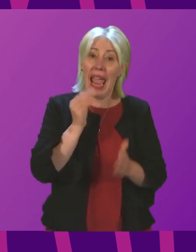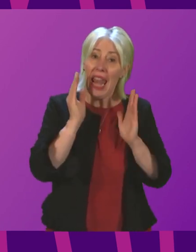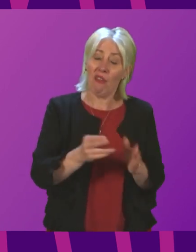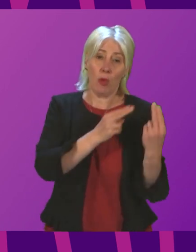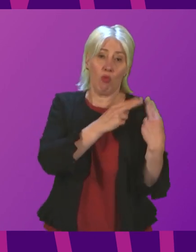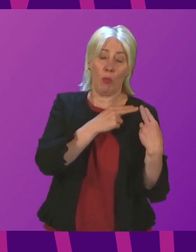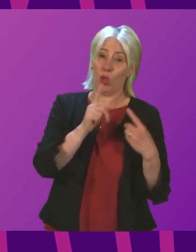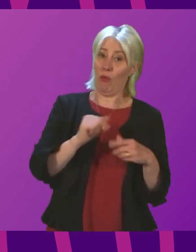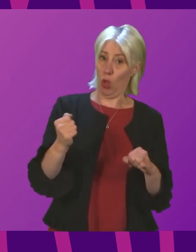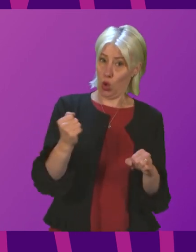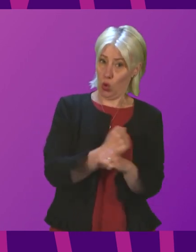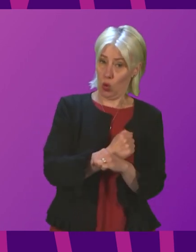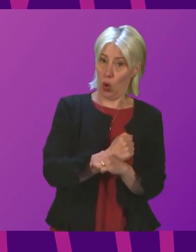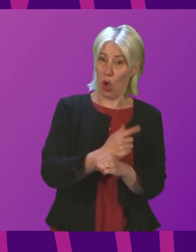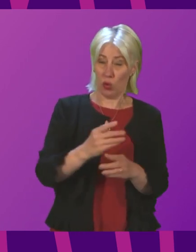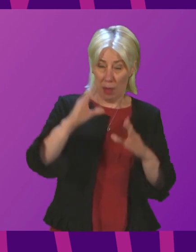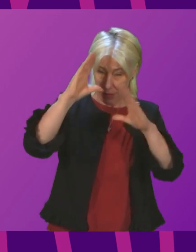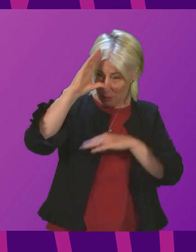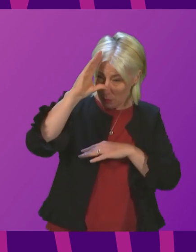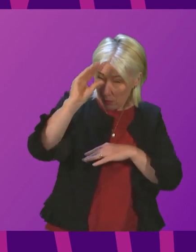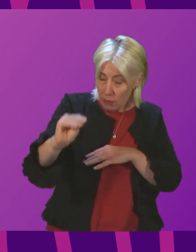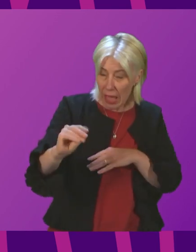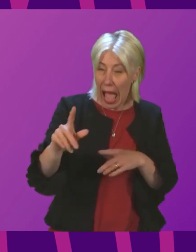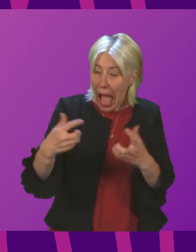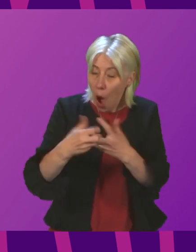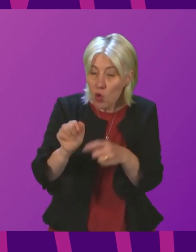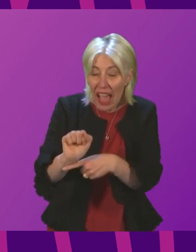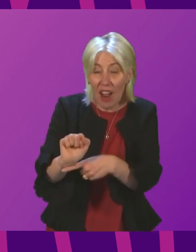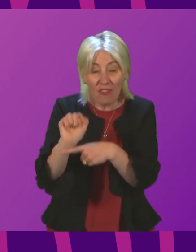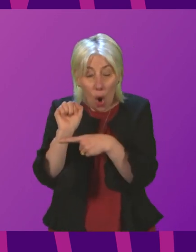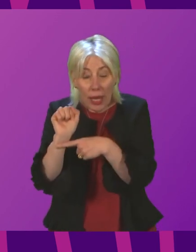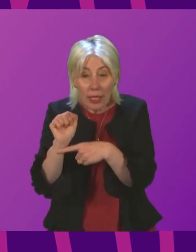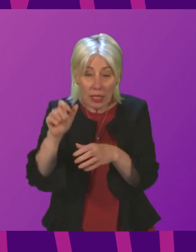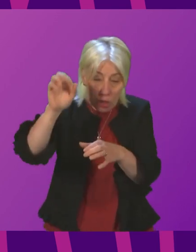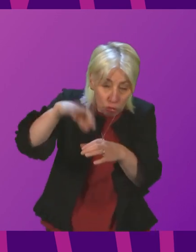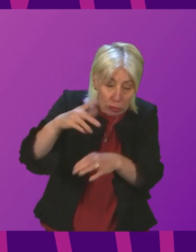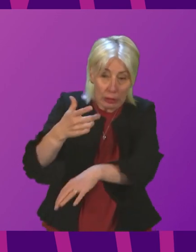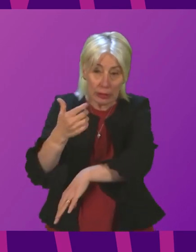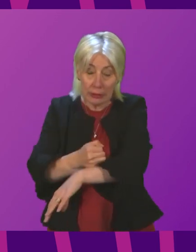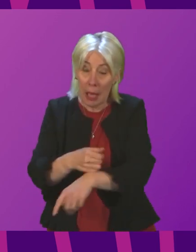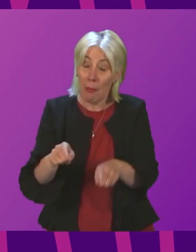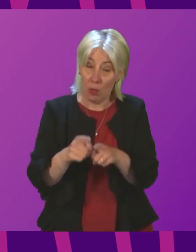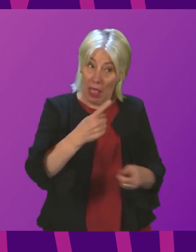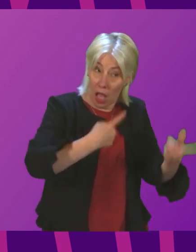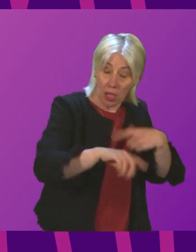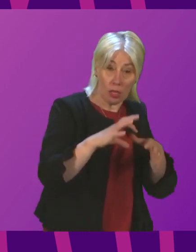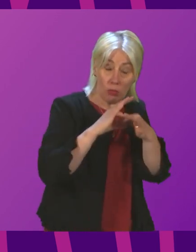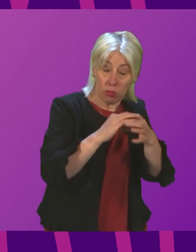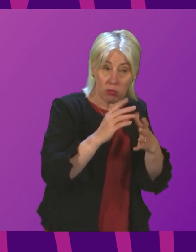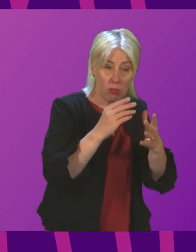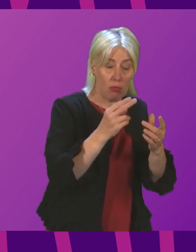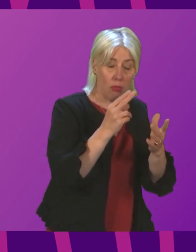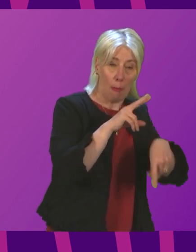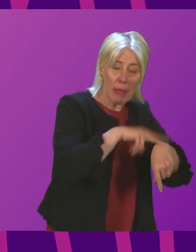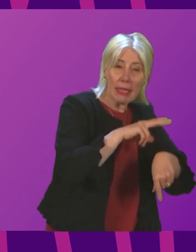So while it might be well-intentioned to tell victims what they should do to avoid this, it really is our responsibility, along with the police, various institutions and the nightclub